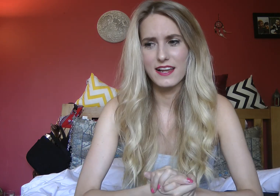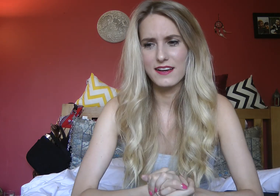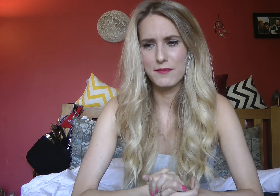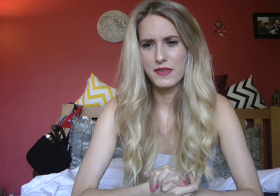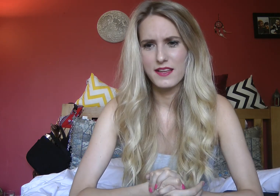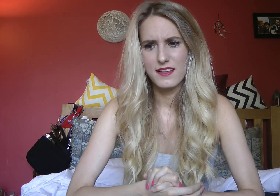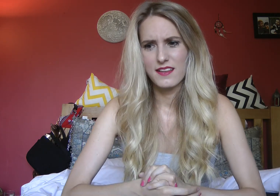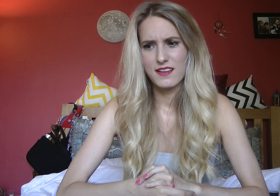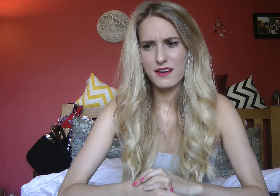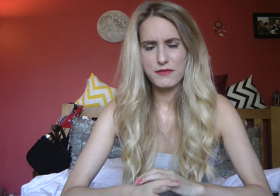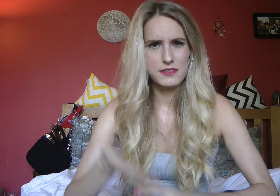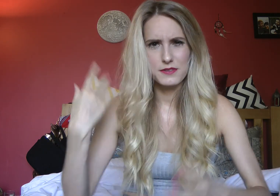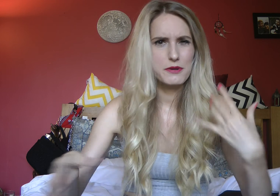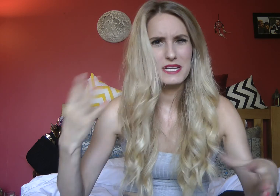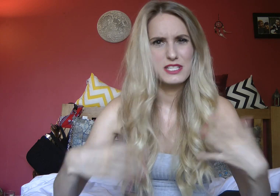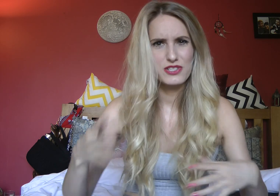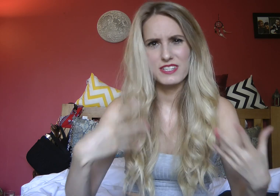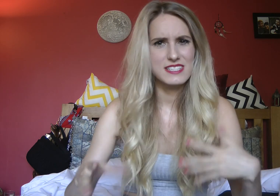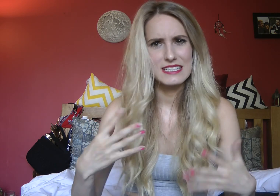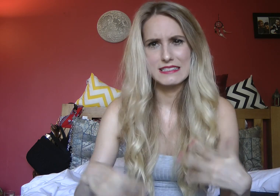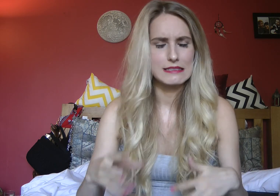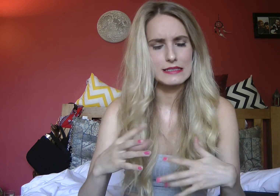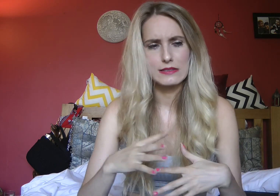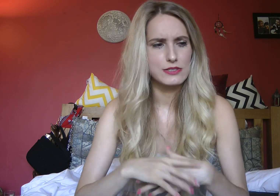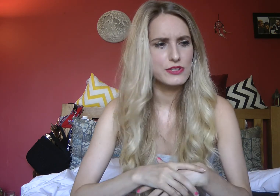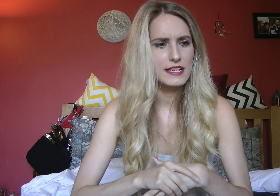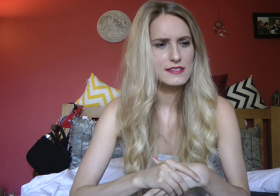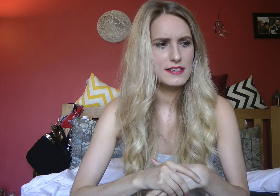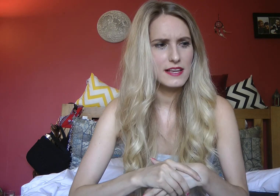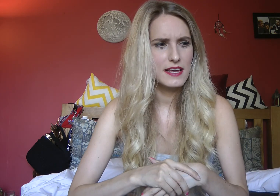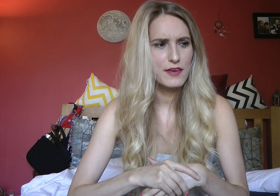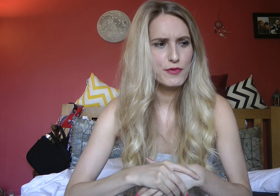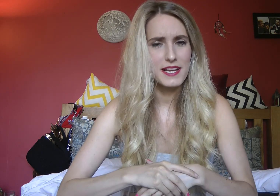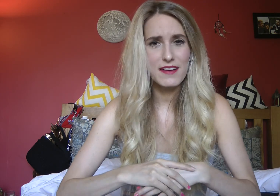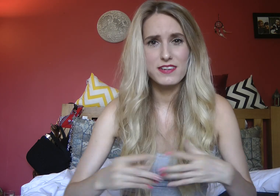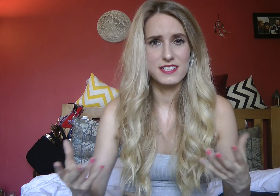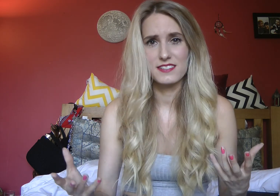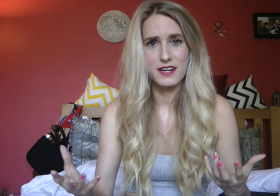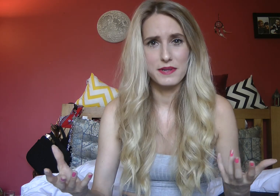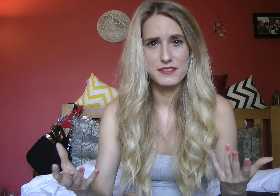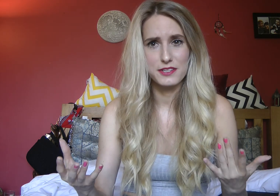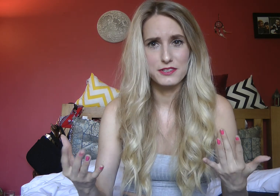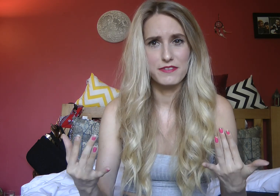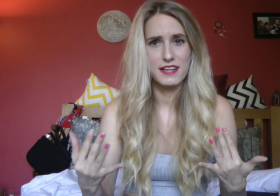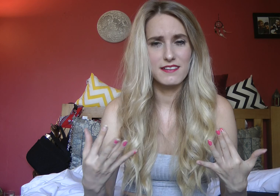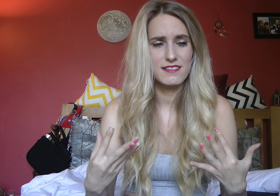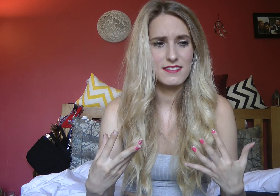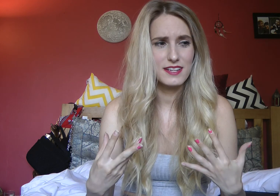life throws out so many stresses and strains if we can have a nice time at a social event then